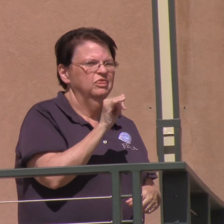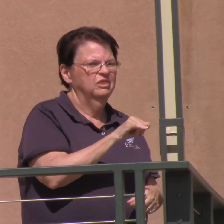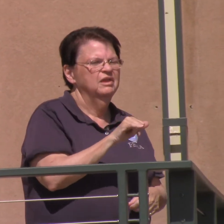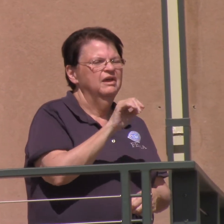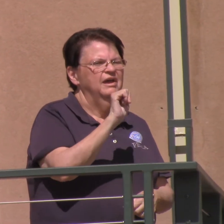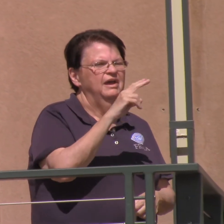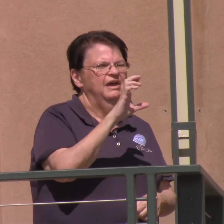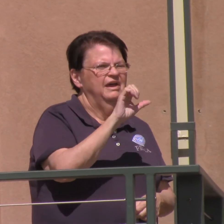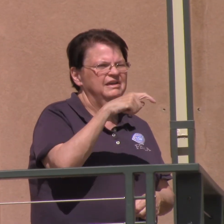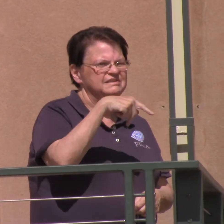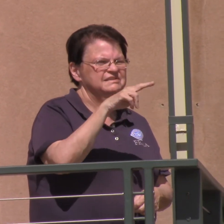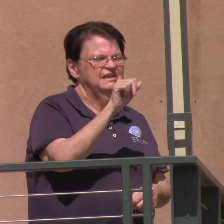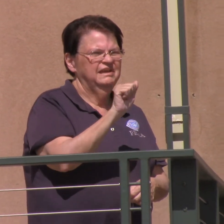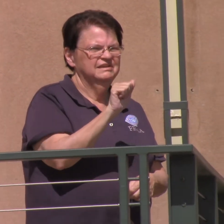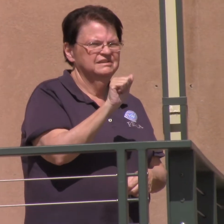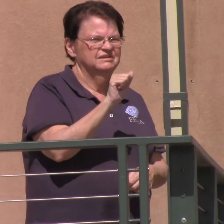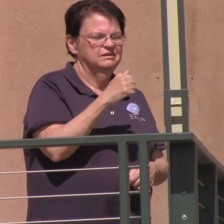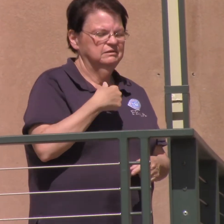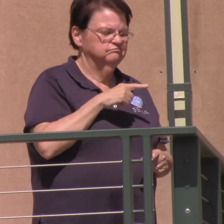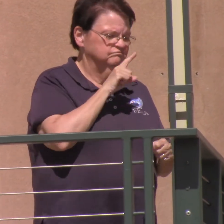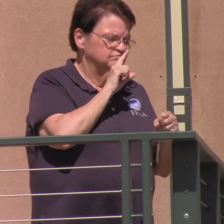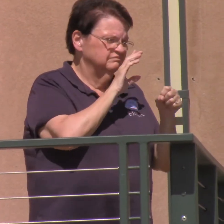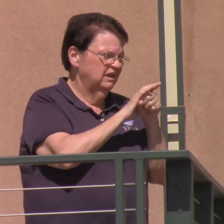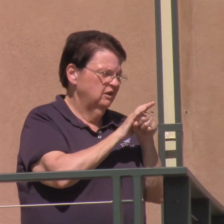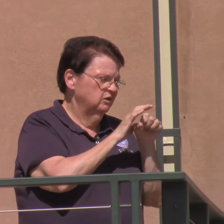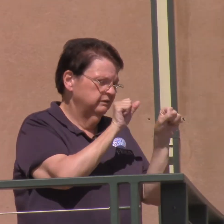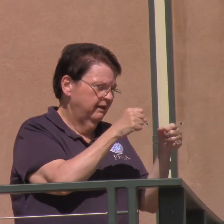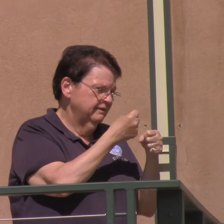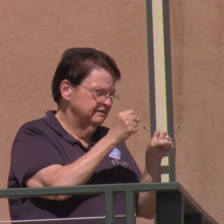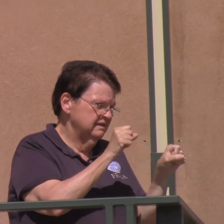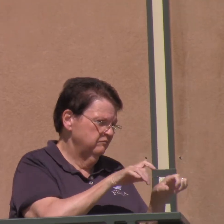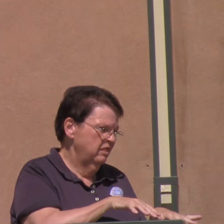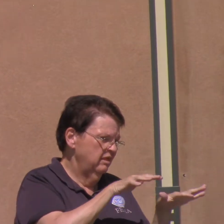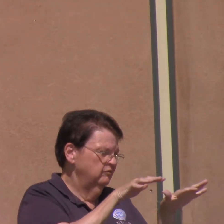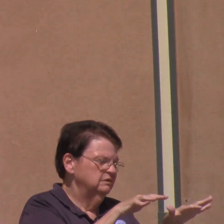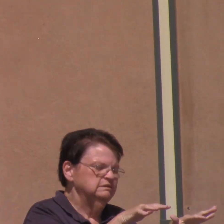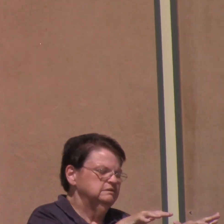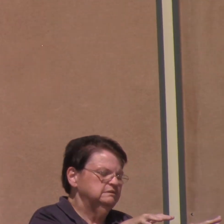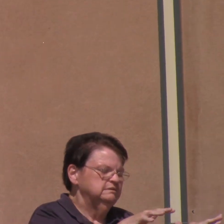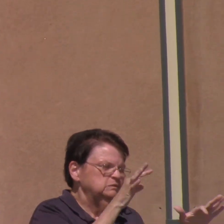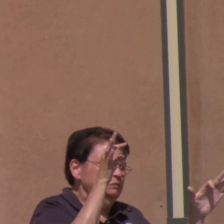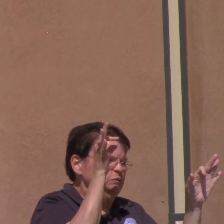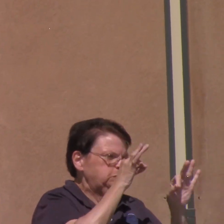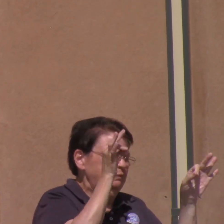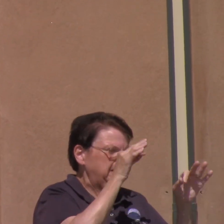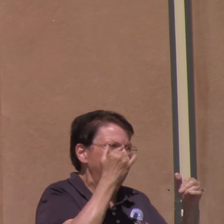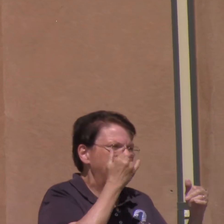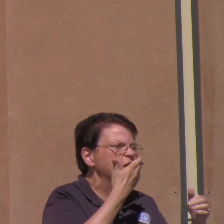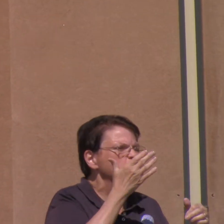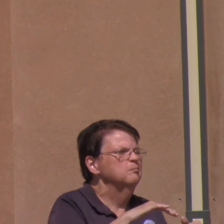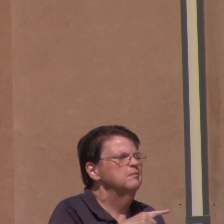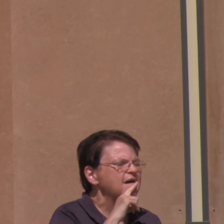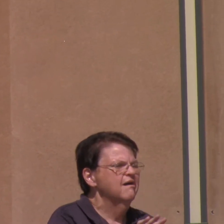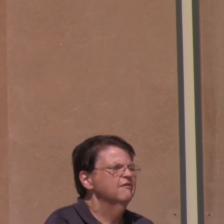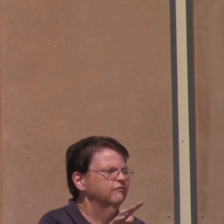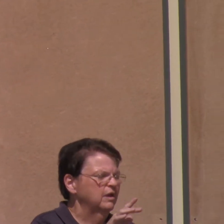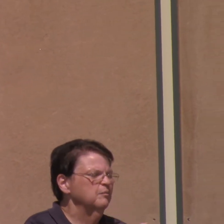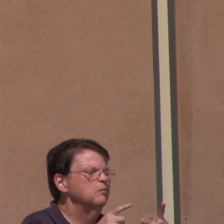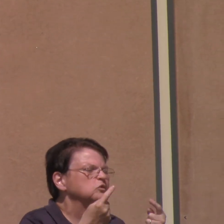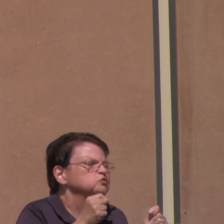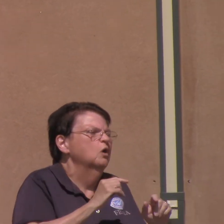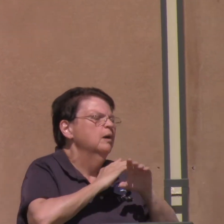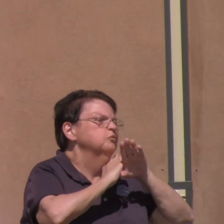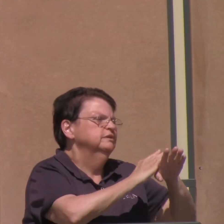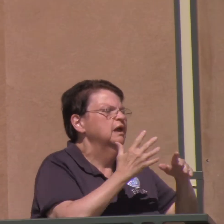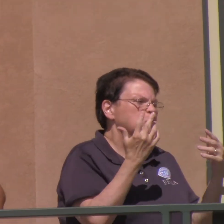acequias. We can't guarantee they can be saved in the flood. We don't know how bad floods are going to be, but we want to try and protect